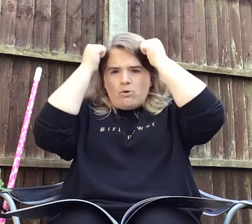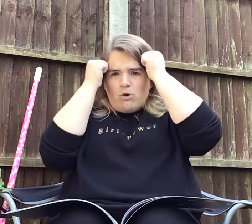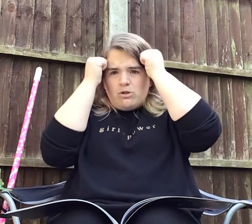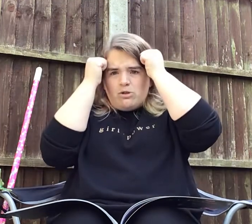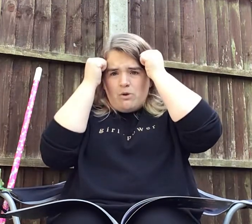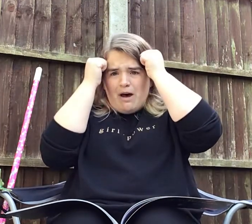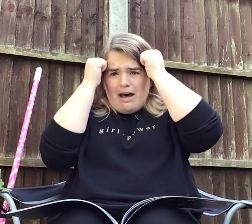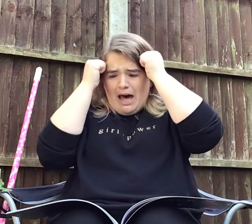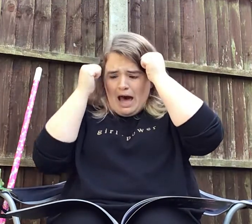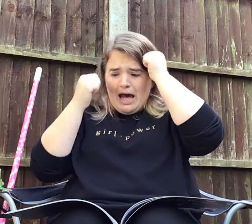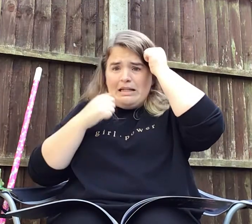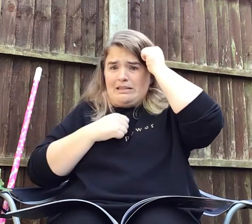onto her hat.